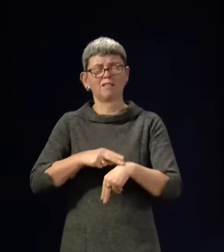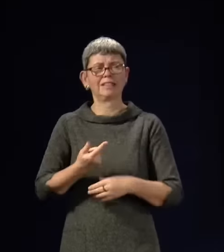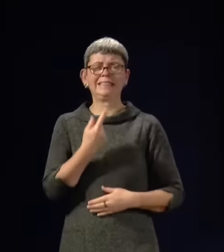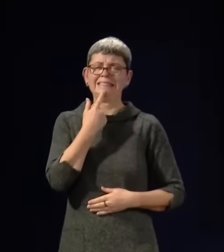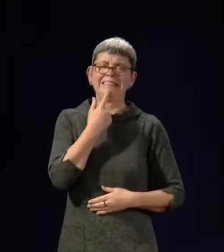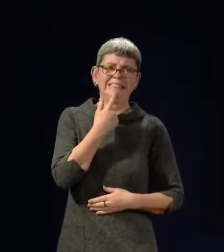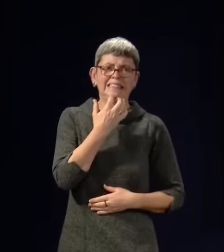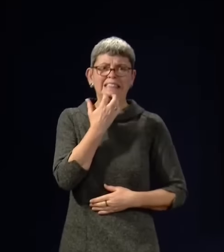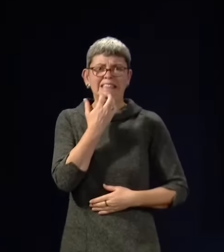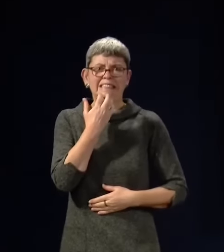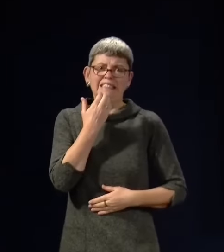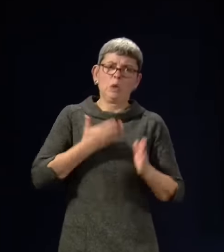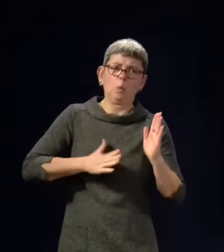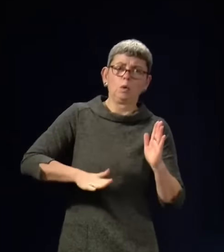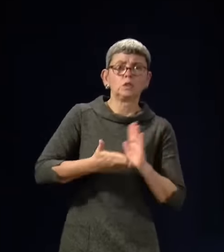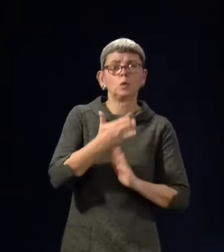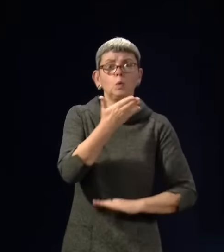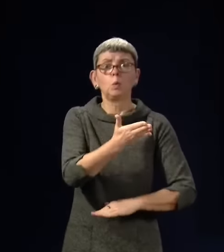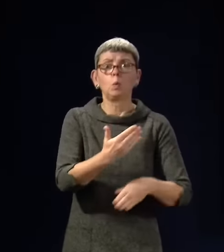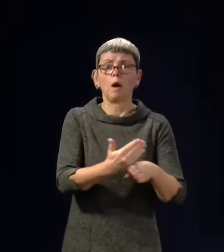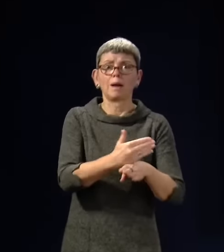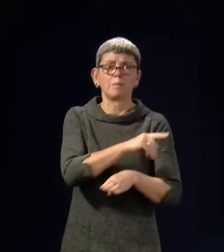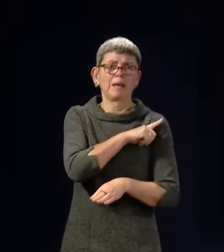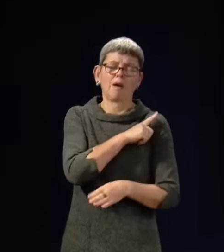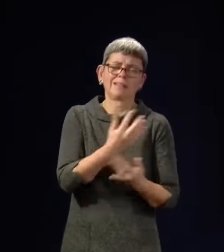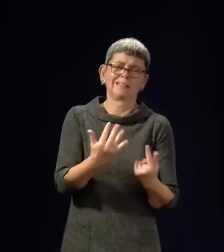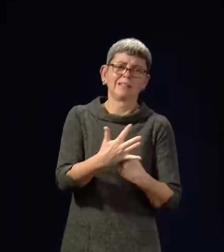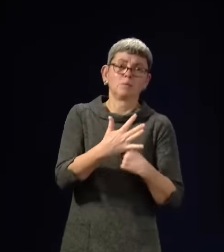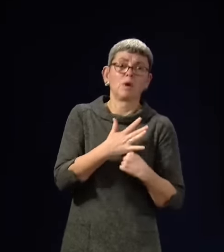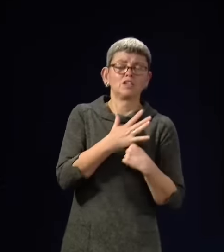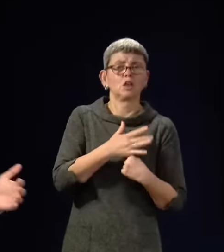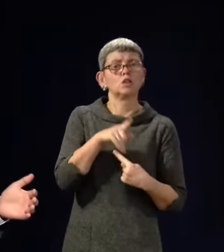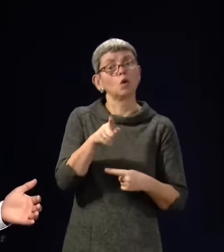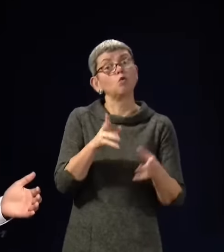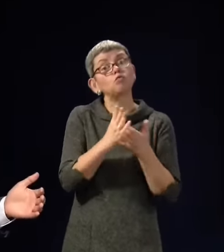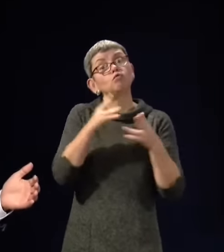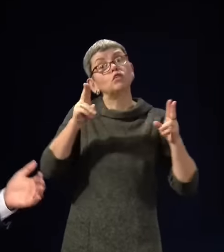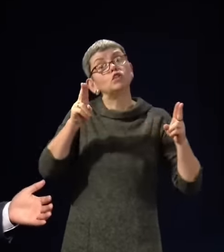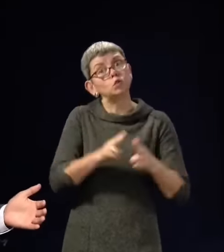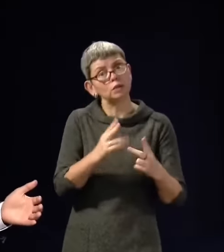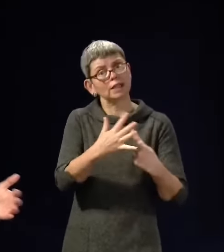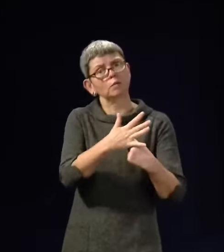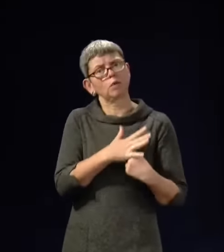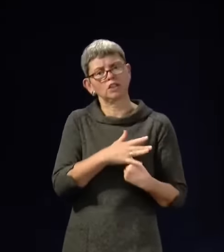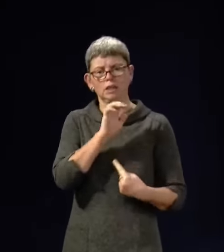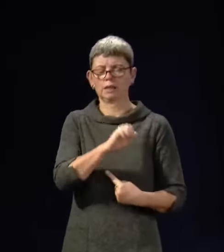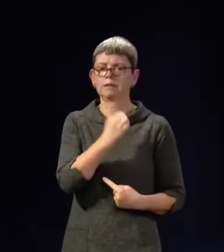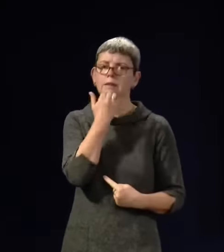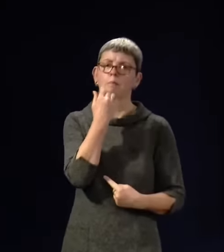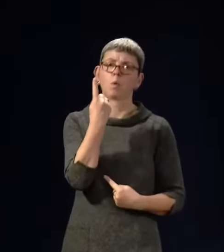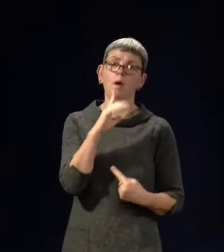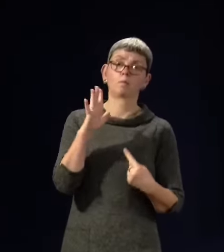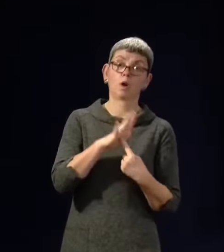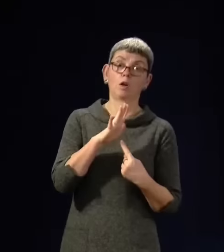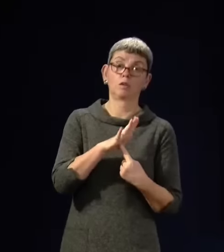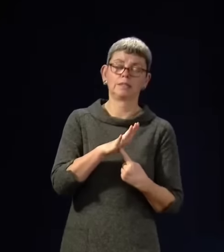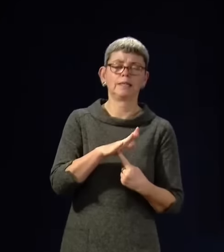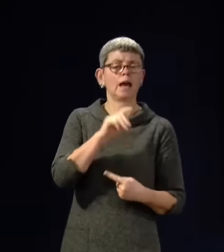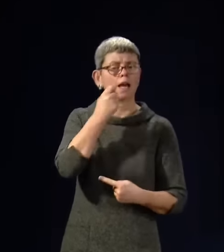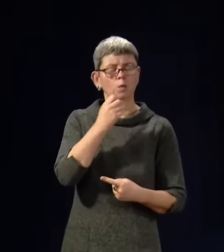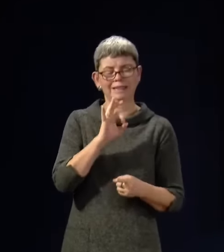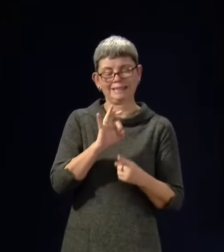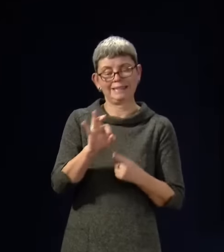a number of our colleagues are facing that anxiety. So reducing the pressure through the initiatives the First Minister has announced that will give further detail of